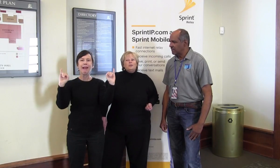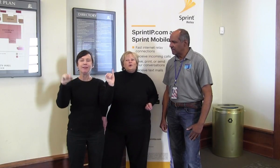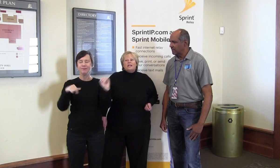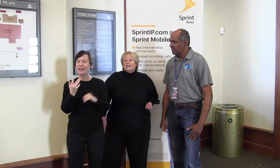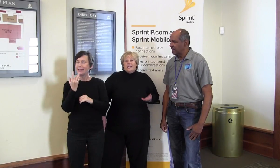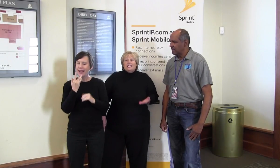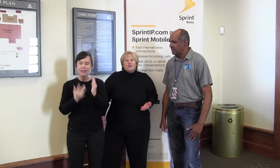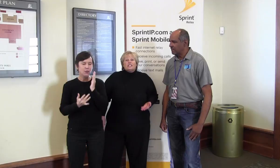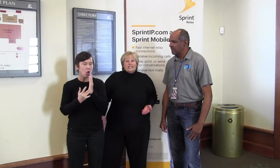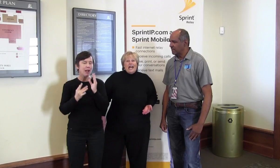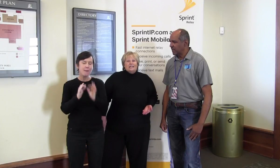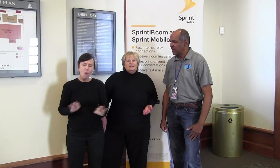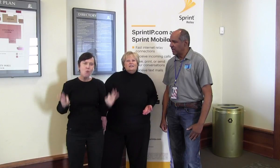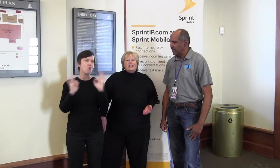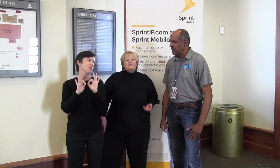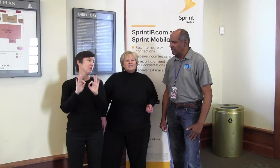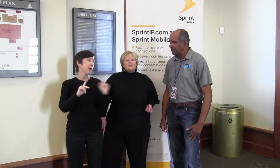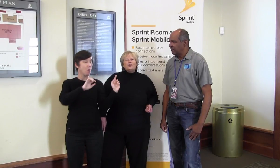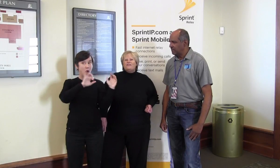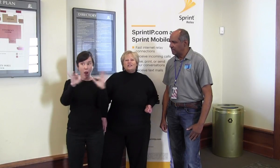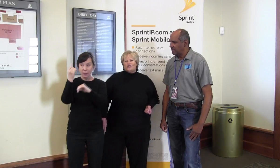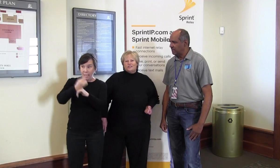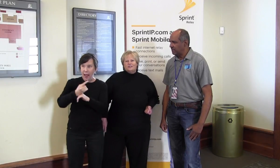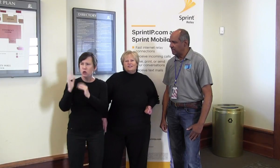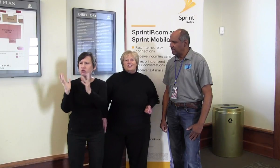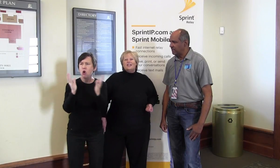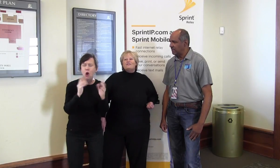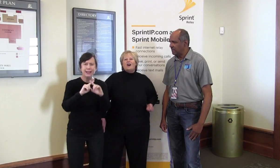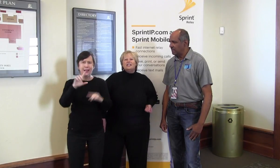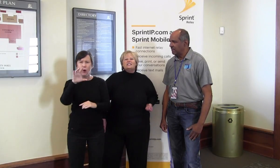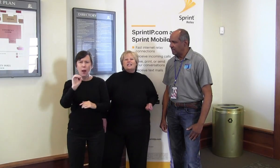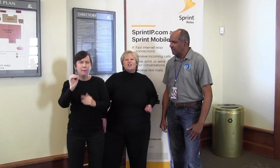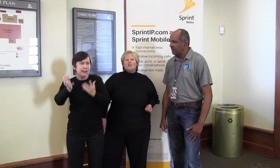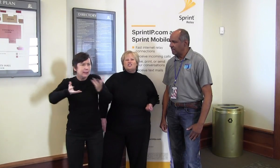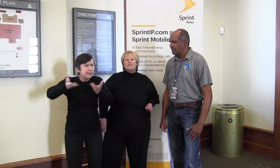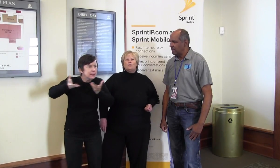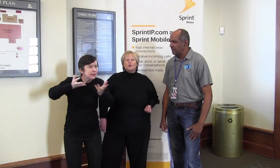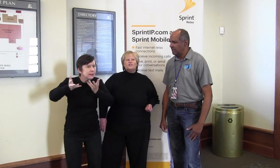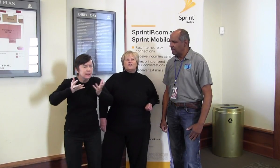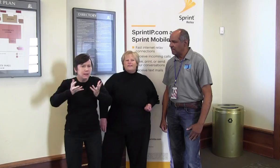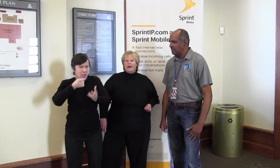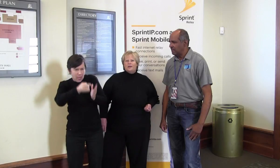People here today can visit with vendors. They can find technology that works for them.